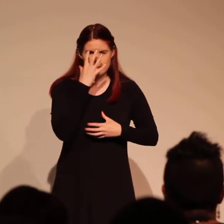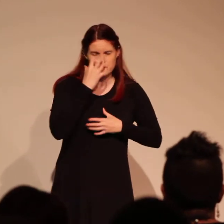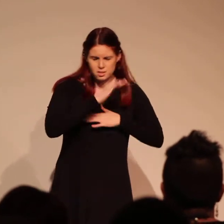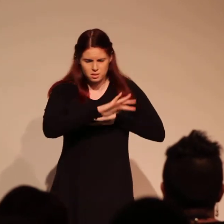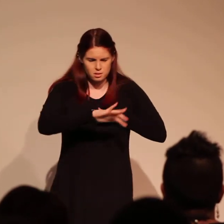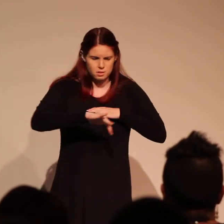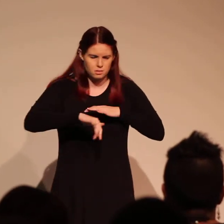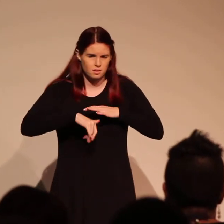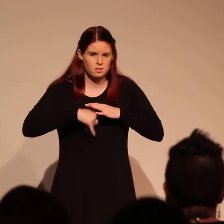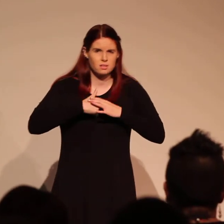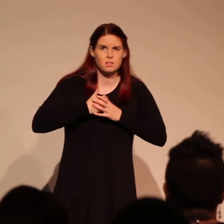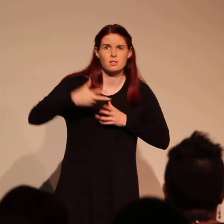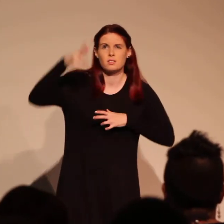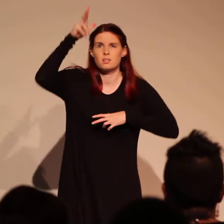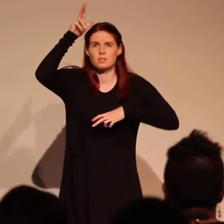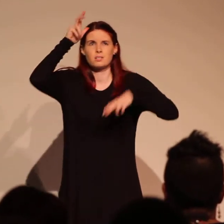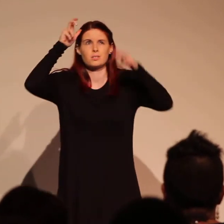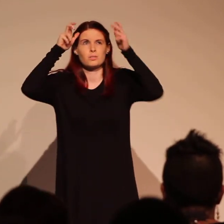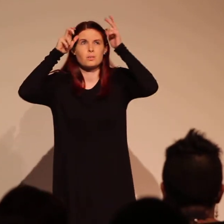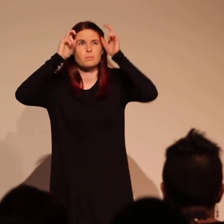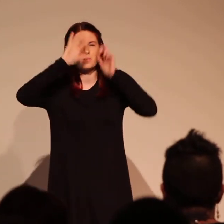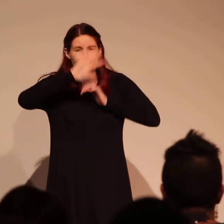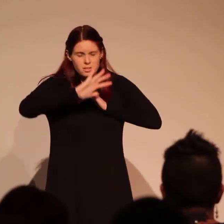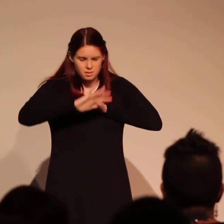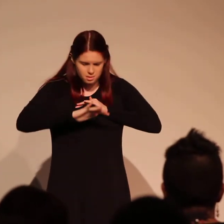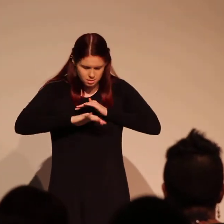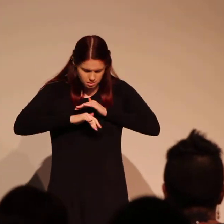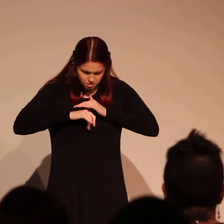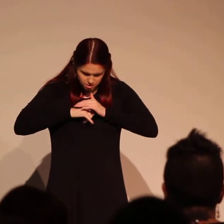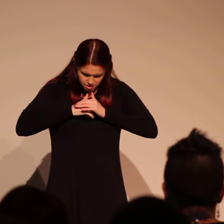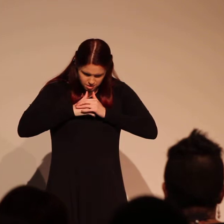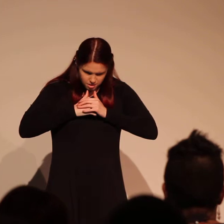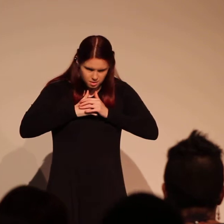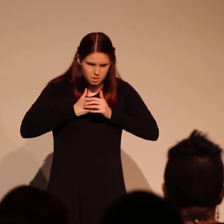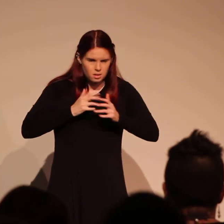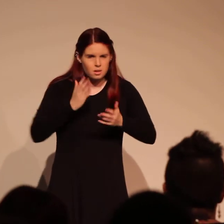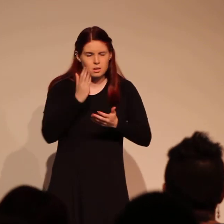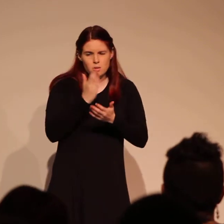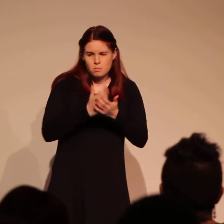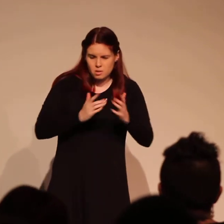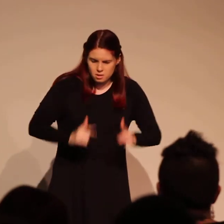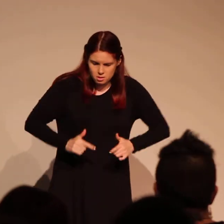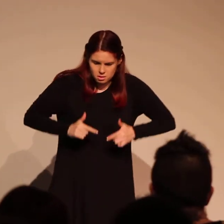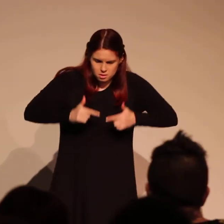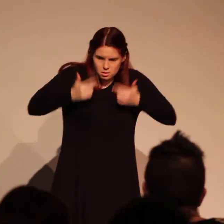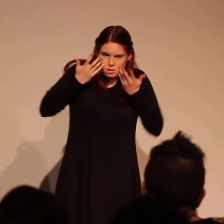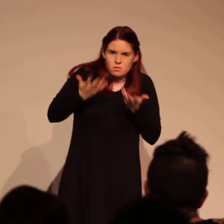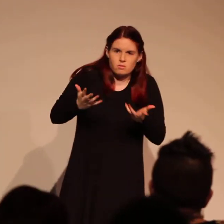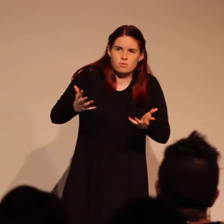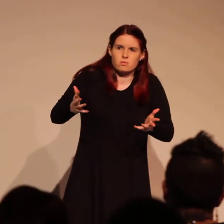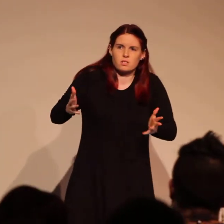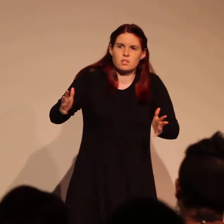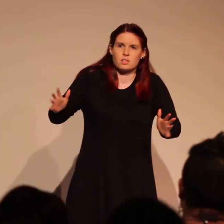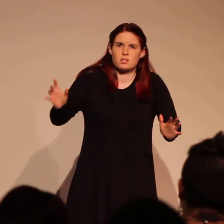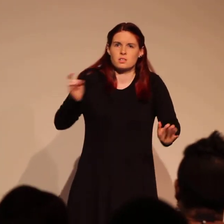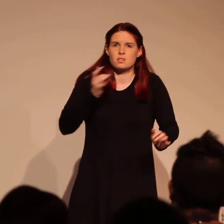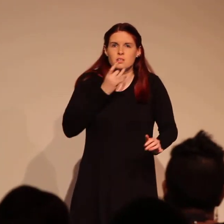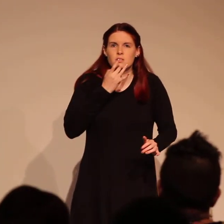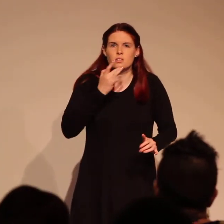my demons hide. It's where my demons hide. My demons call us the last of